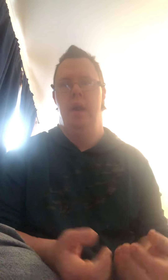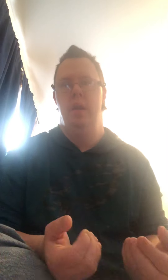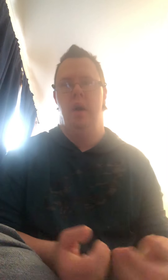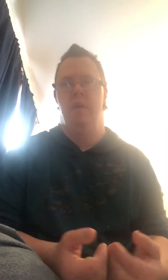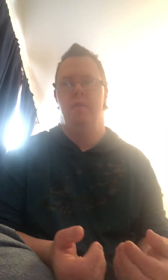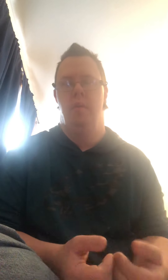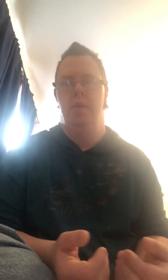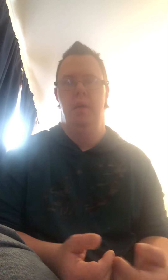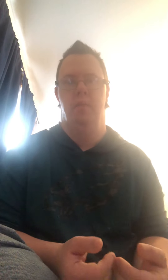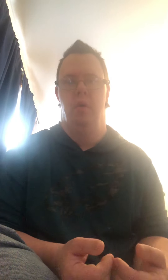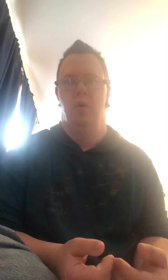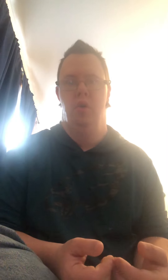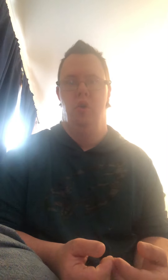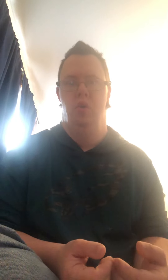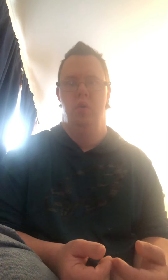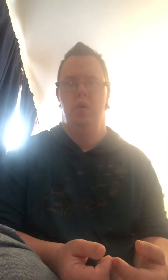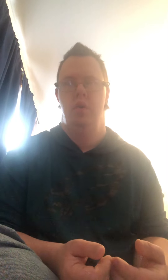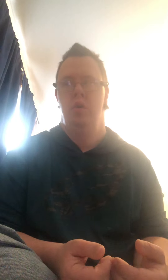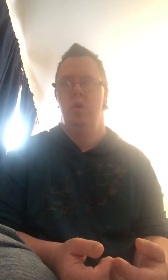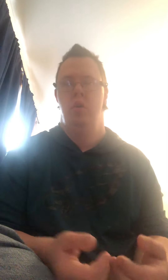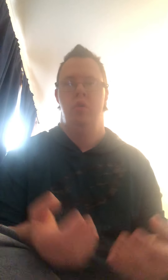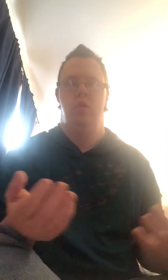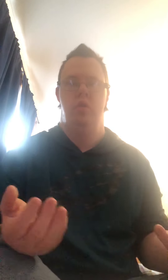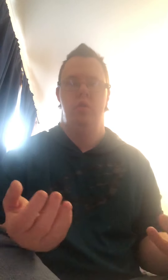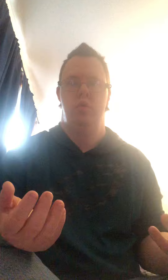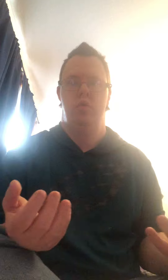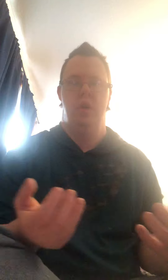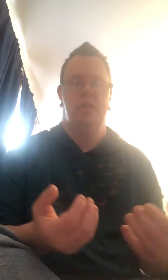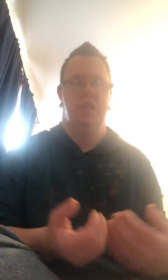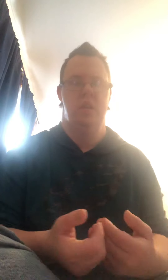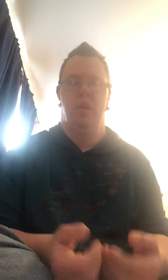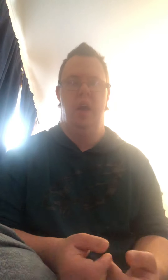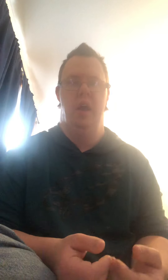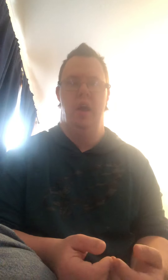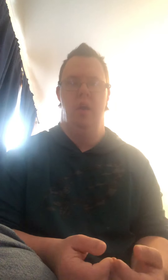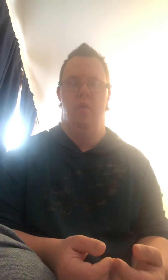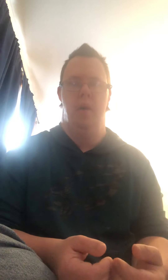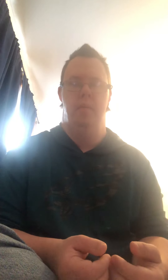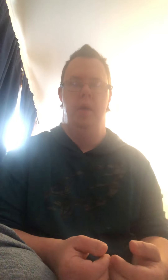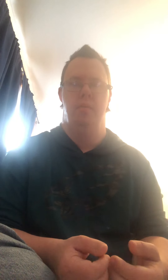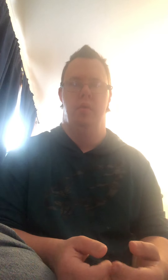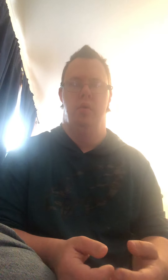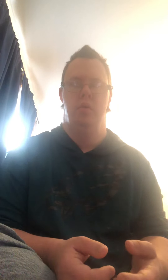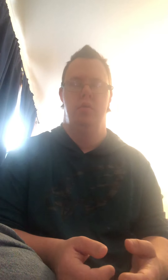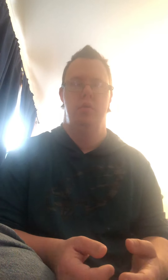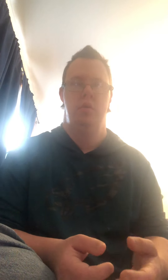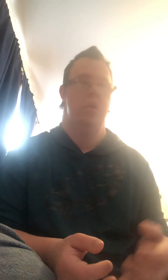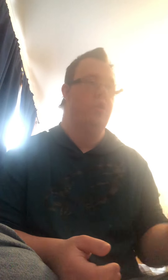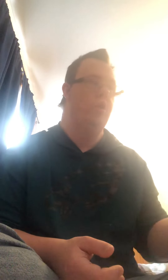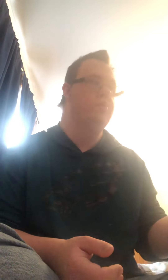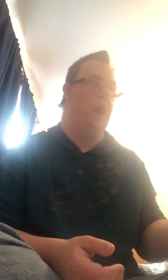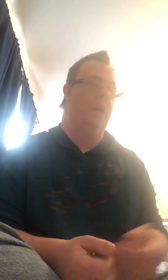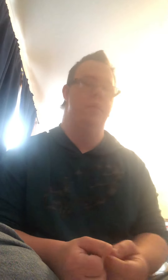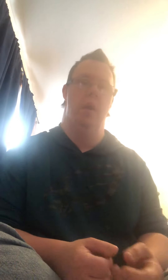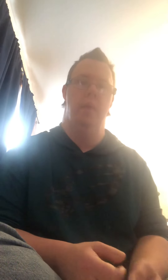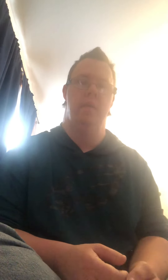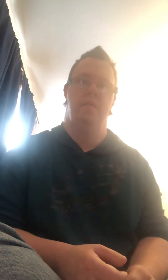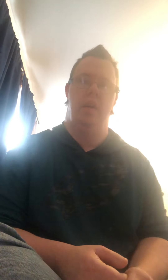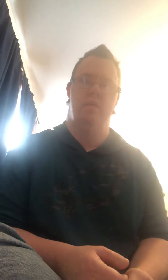enough for people who doesn't like it when people go out there and make fun of